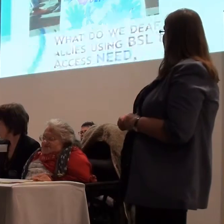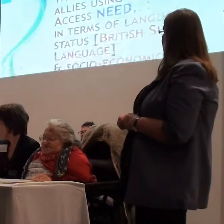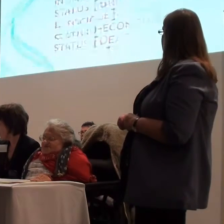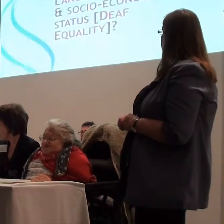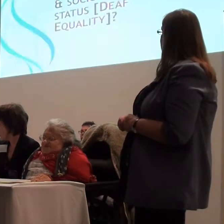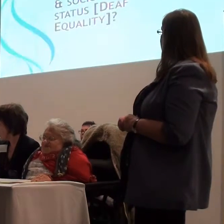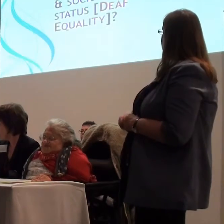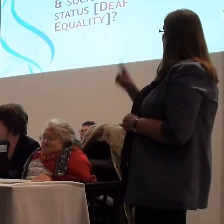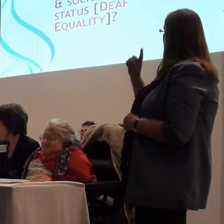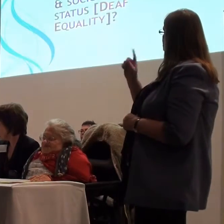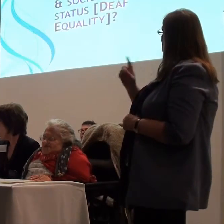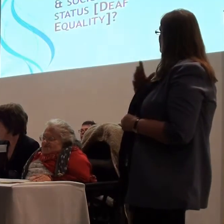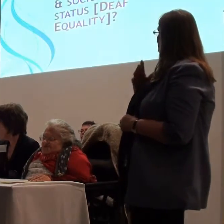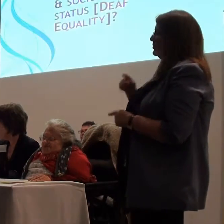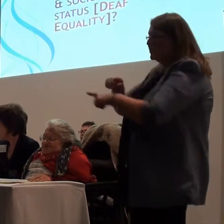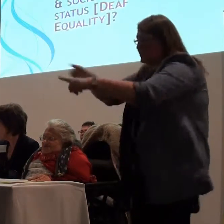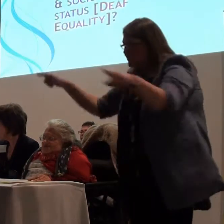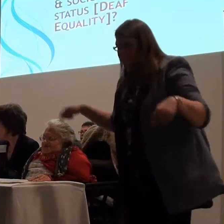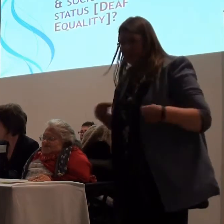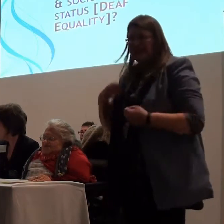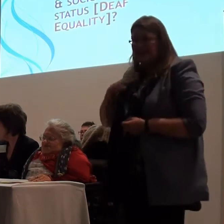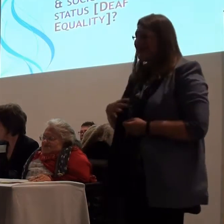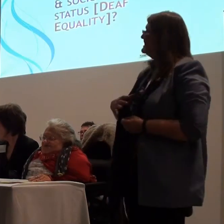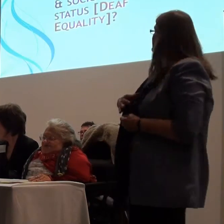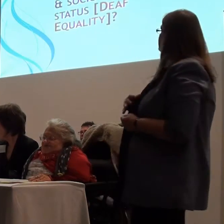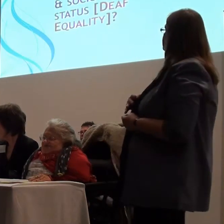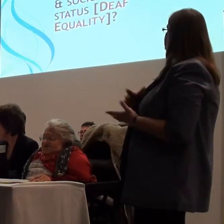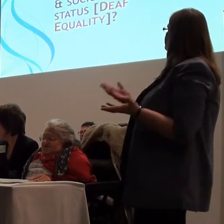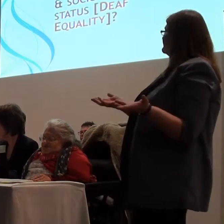do you need?